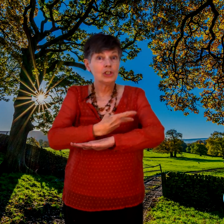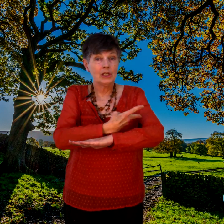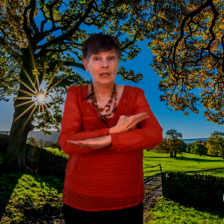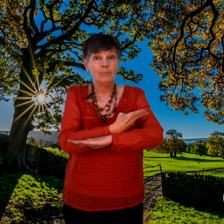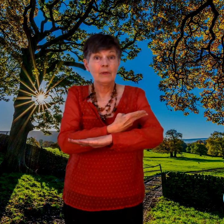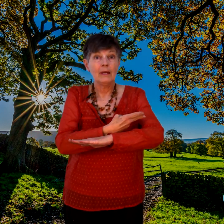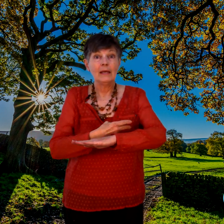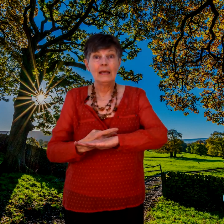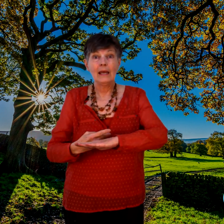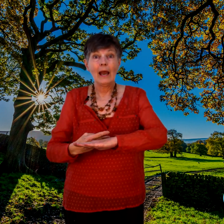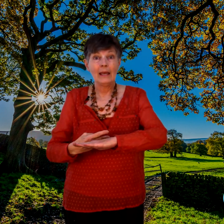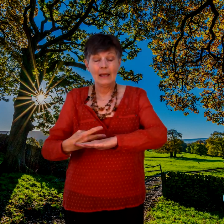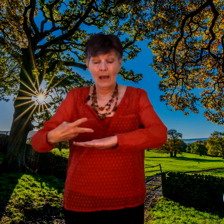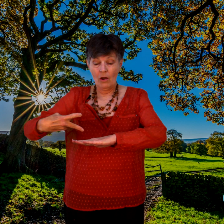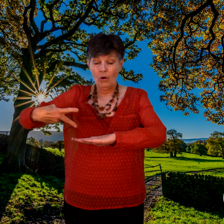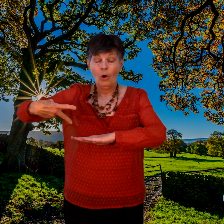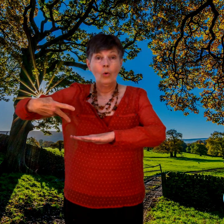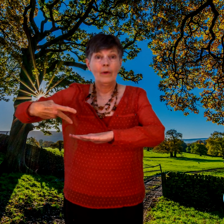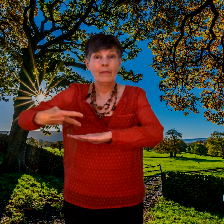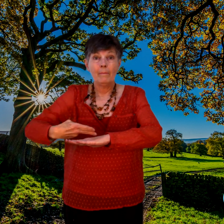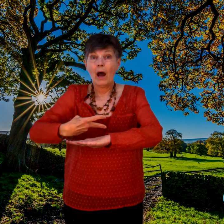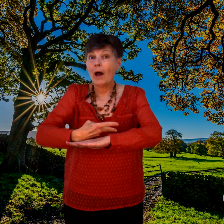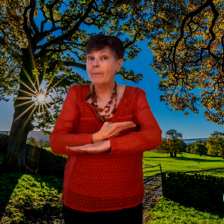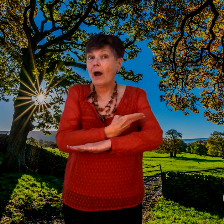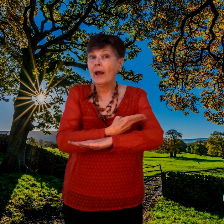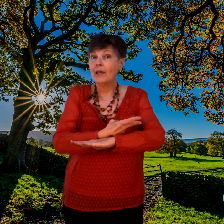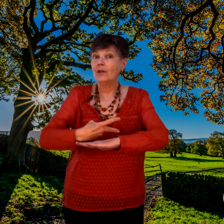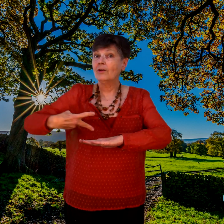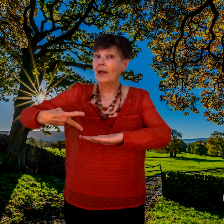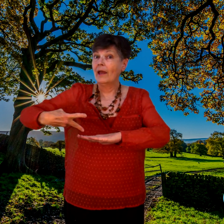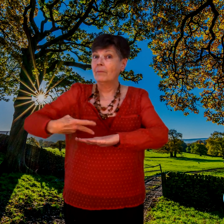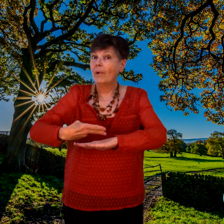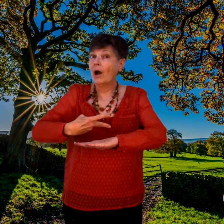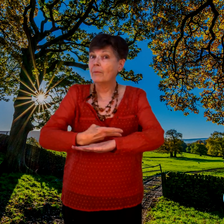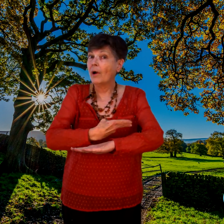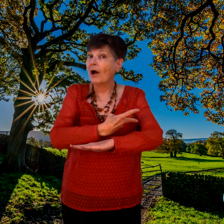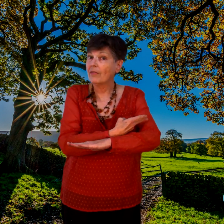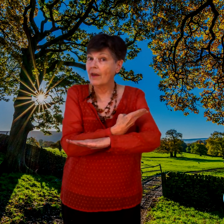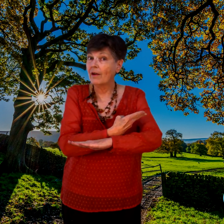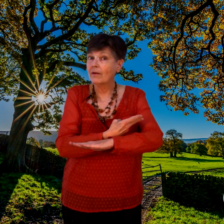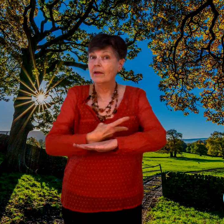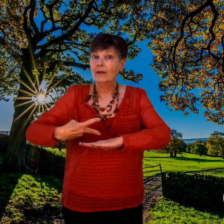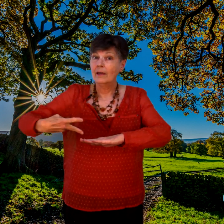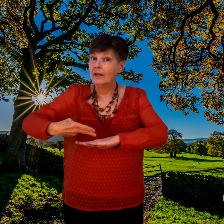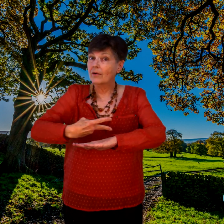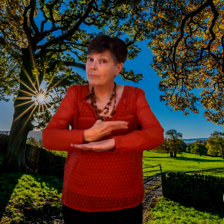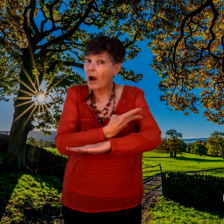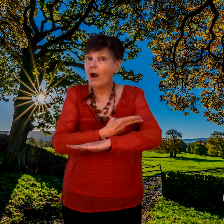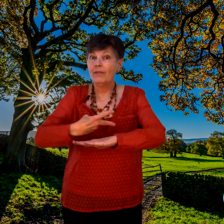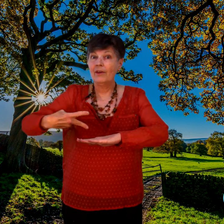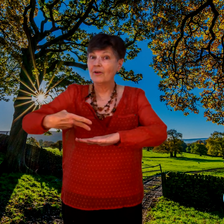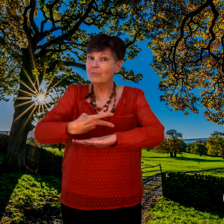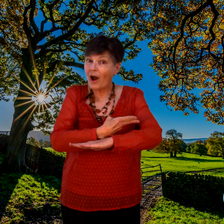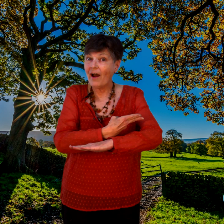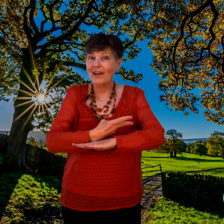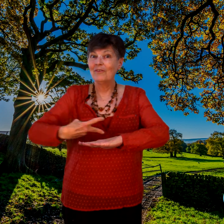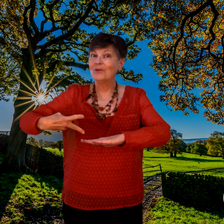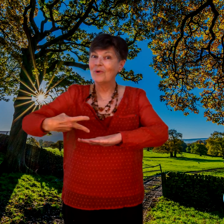sheep. E-I-E-I-O. With a baa, baa here and a baa, baa there. Here a baa, there a baa, everywhere